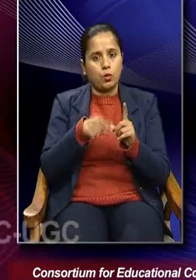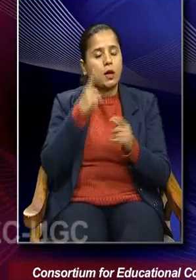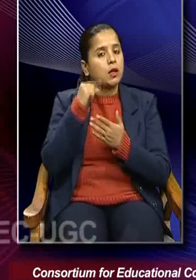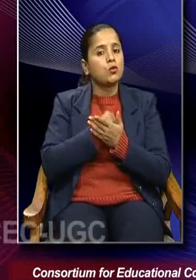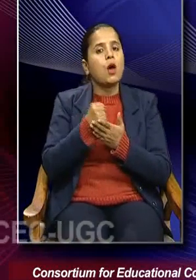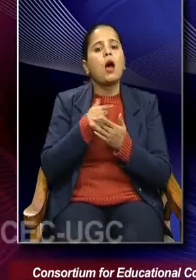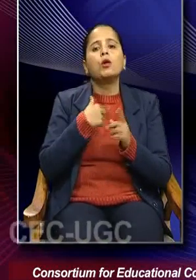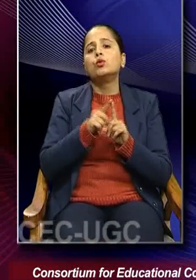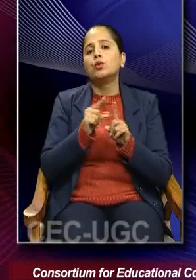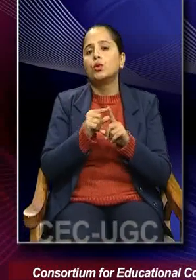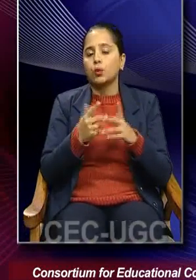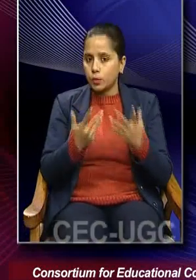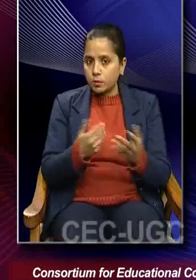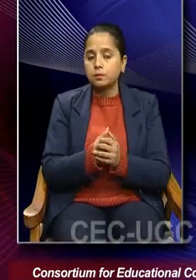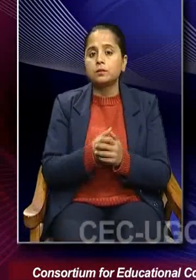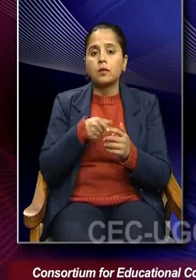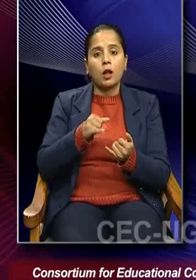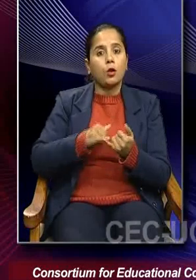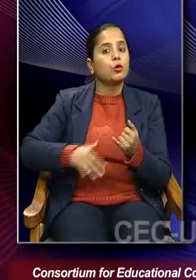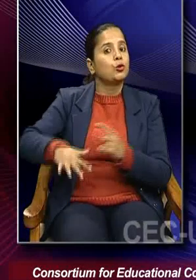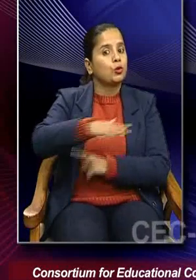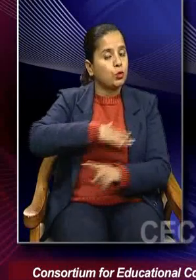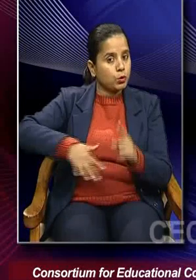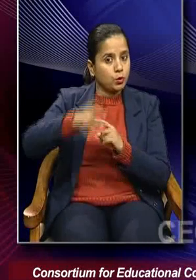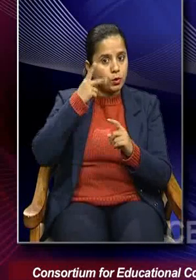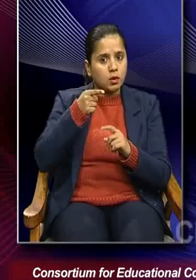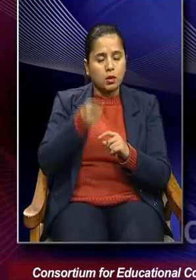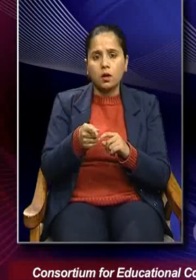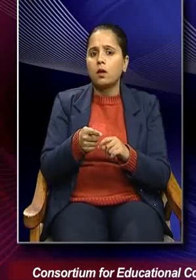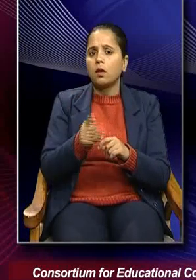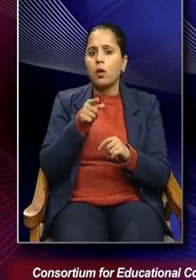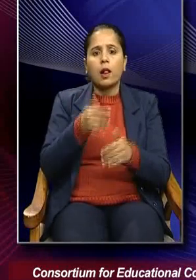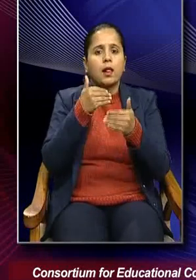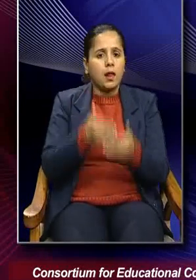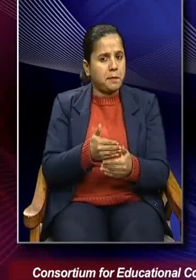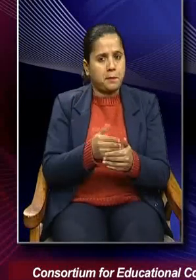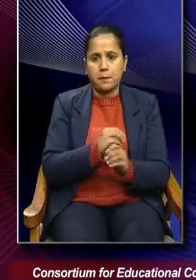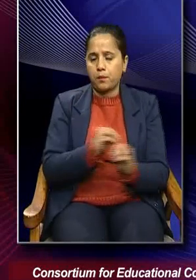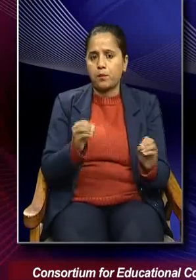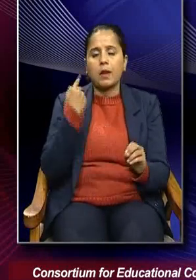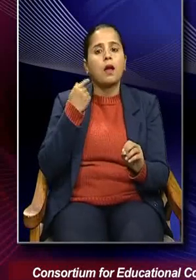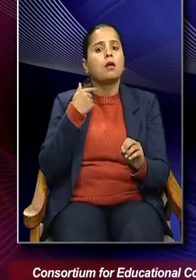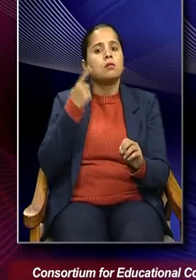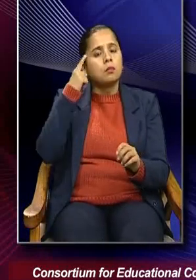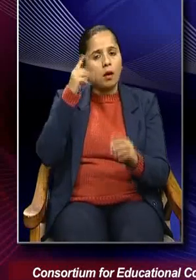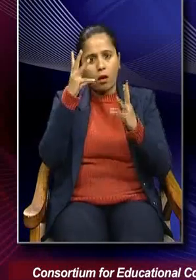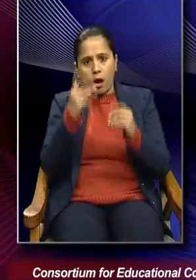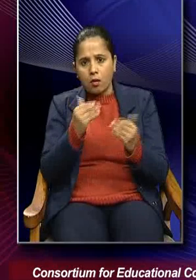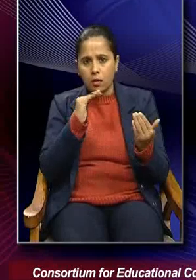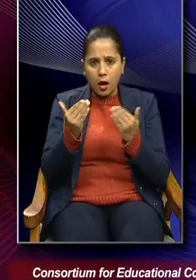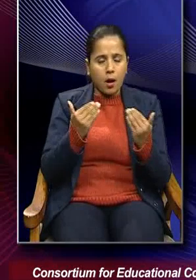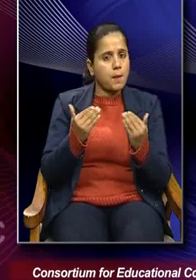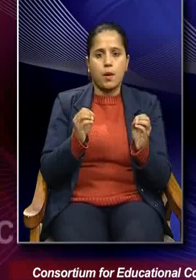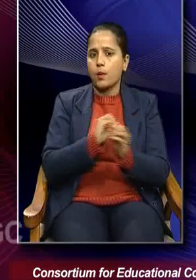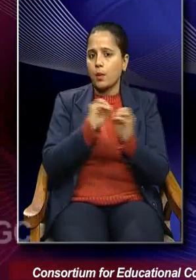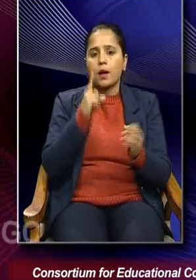to understand that sociology is not limited to statistical measure. He